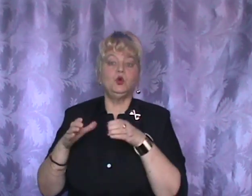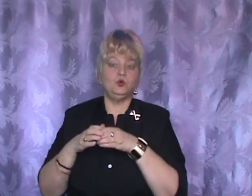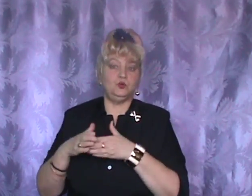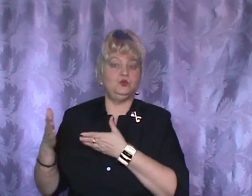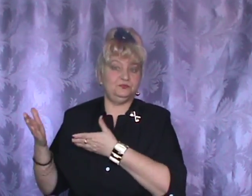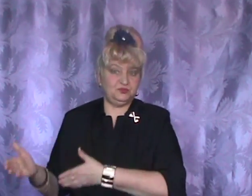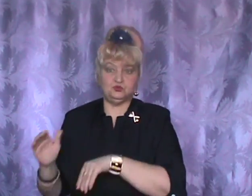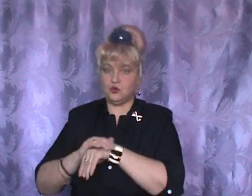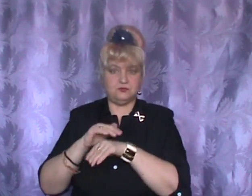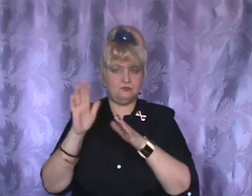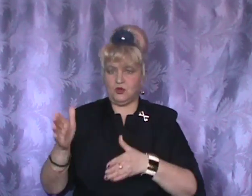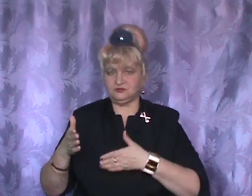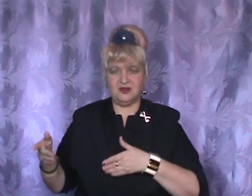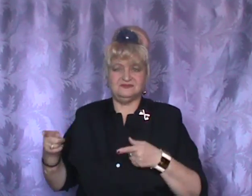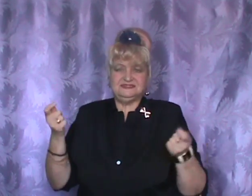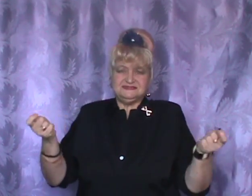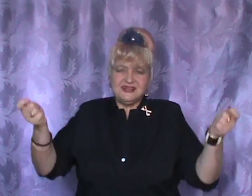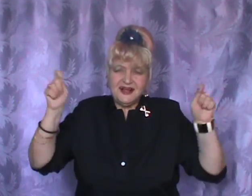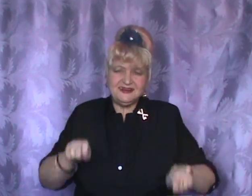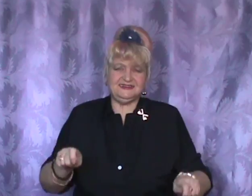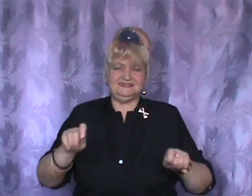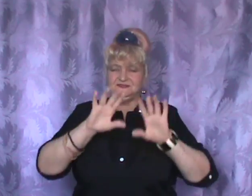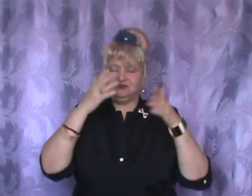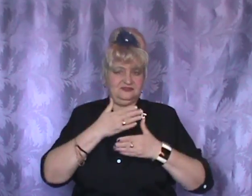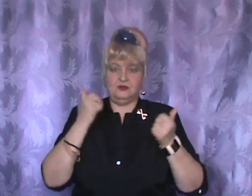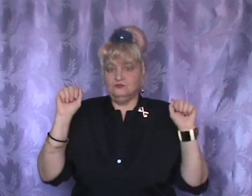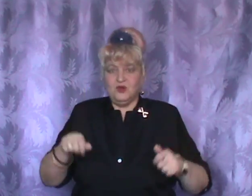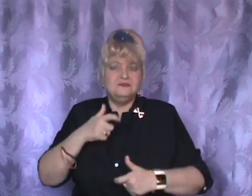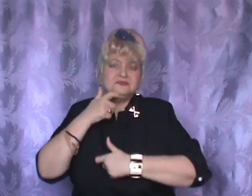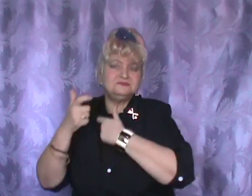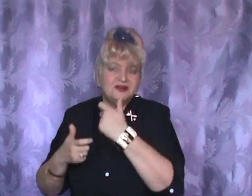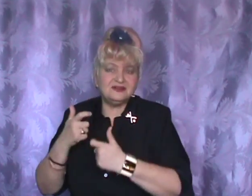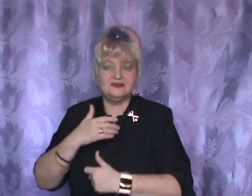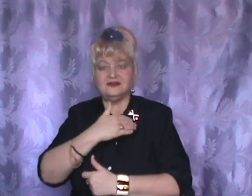Oh god. It's better. Oh... It's not a long